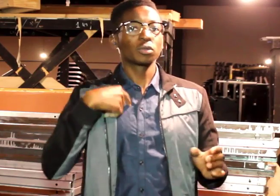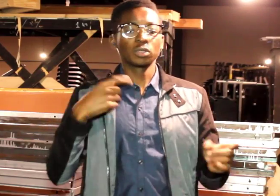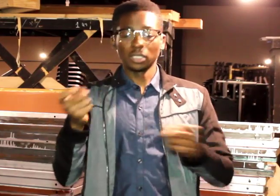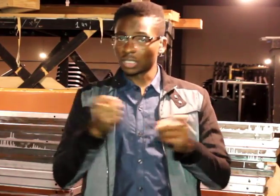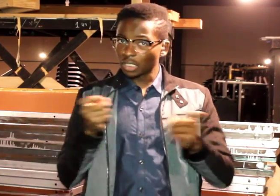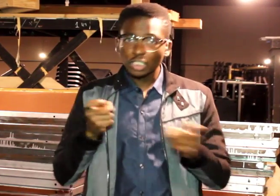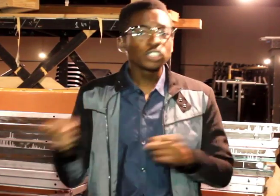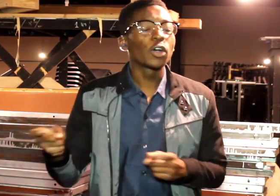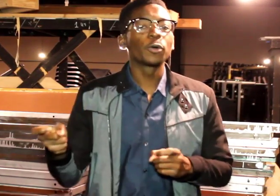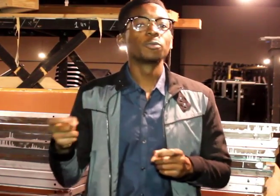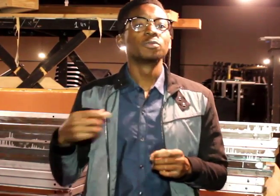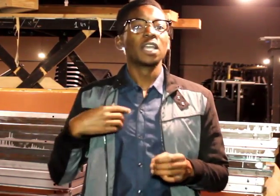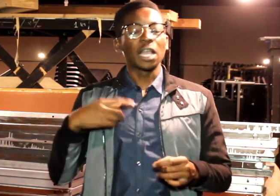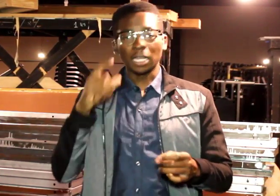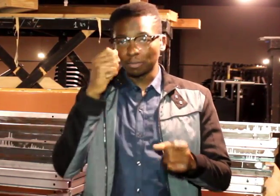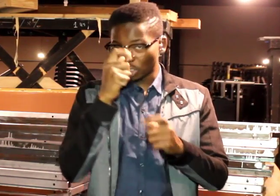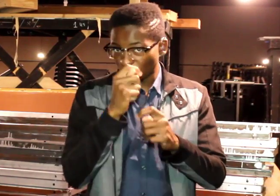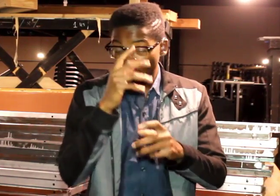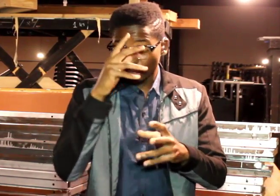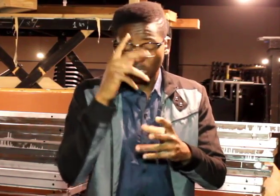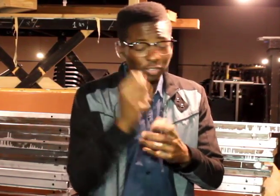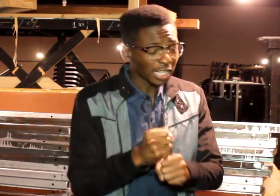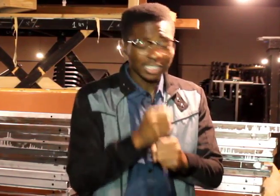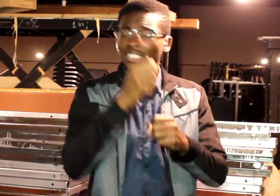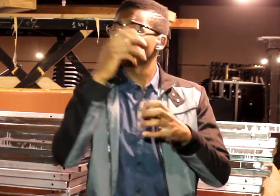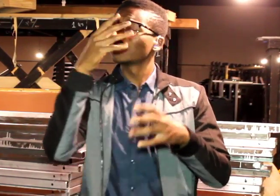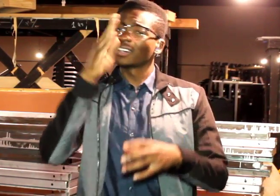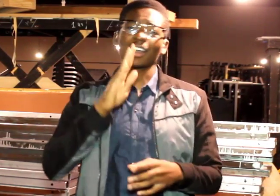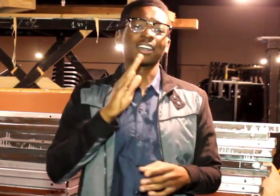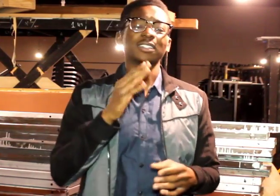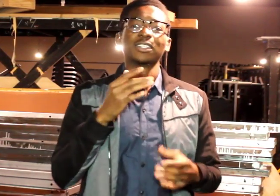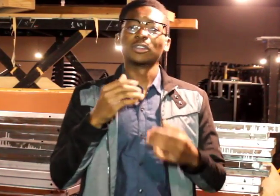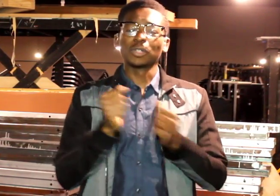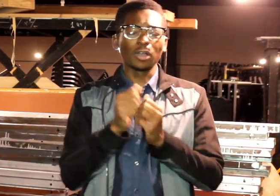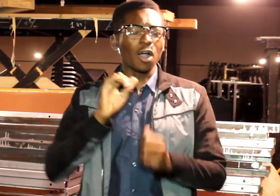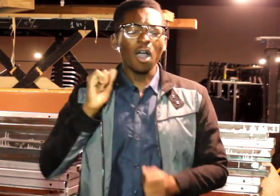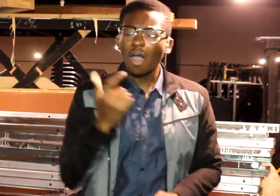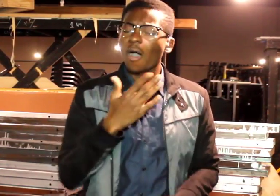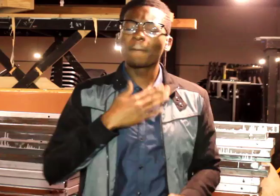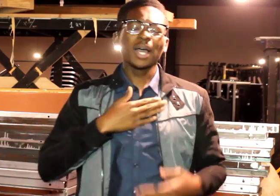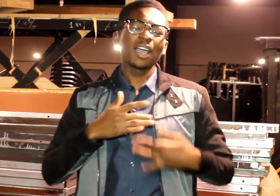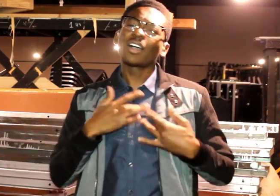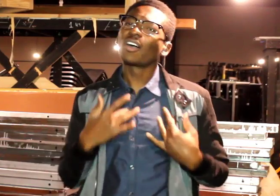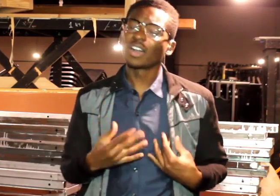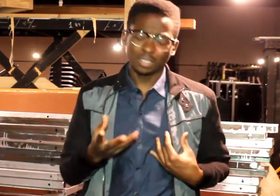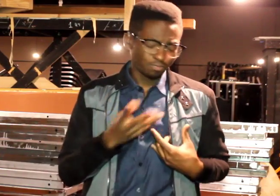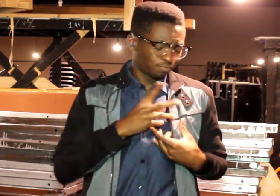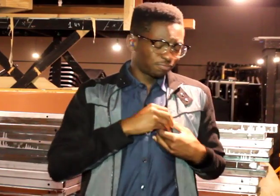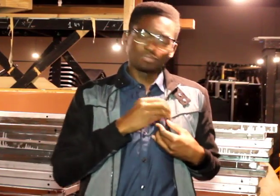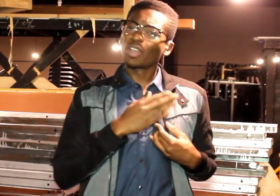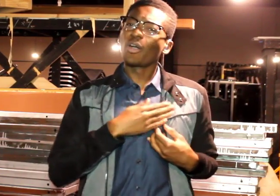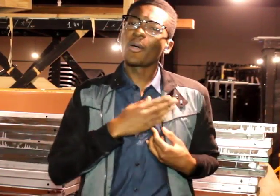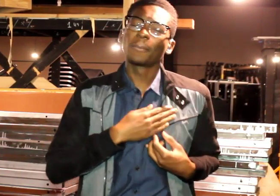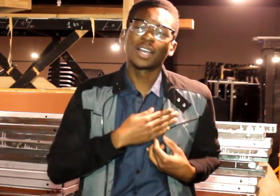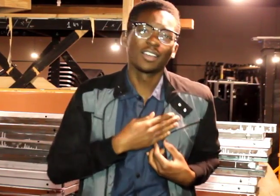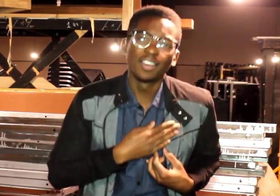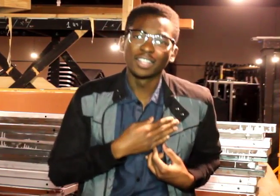he's in control. And I'm trusting God with all my heart. All my heart.